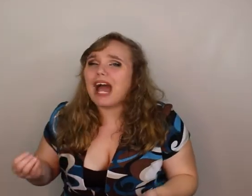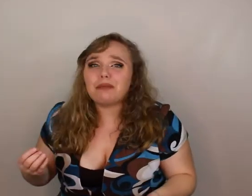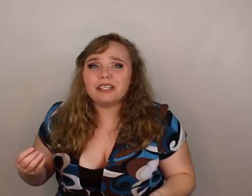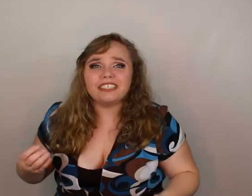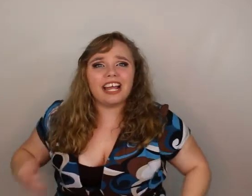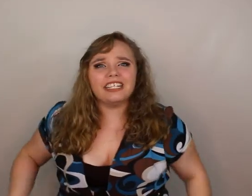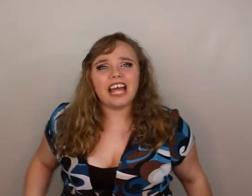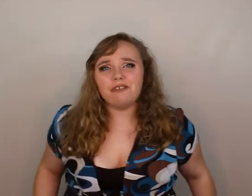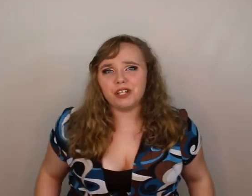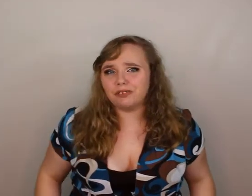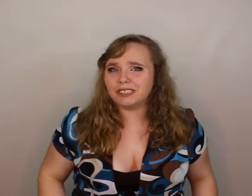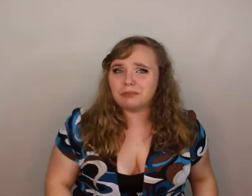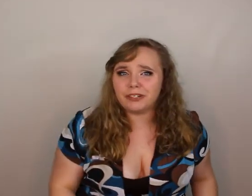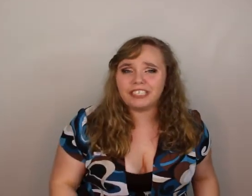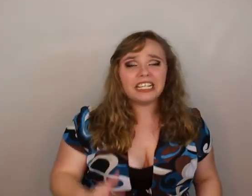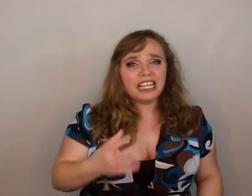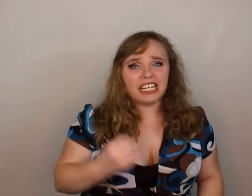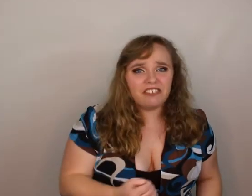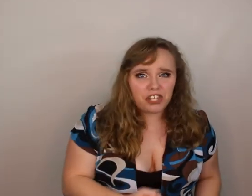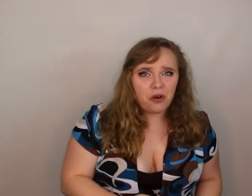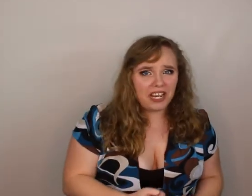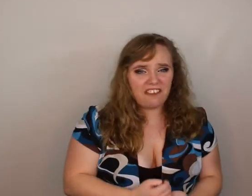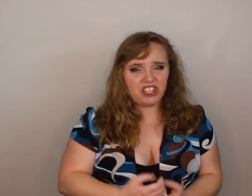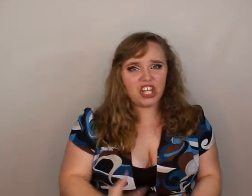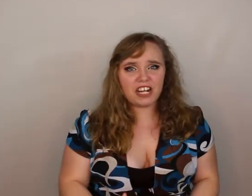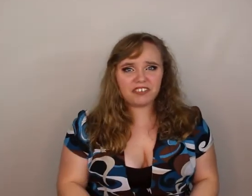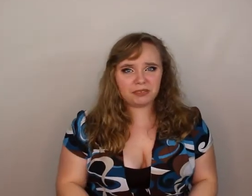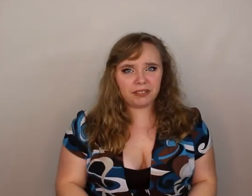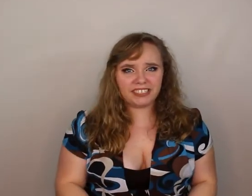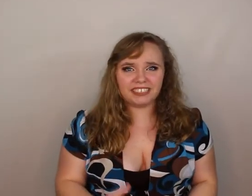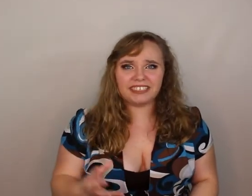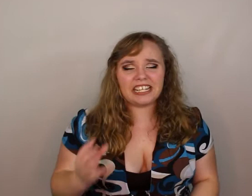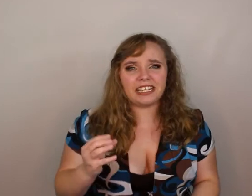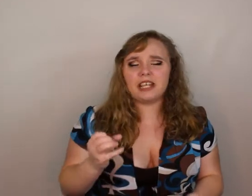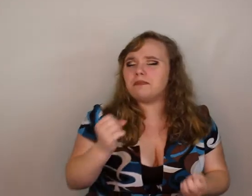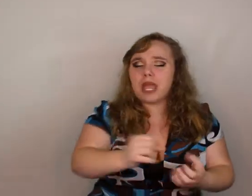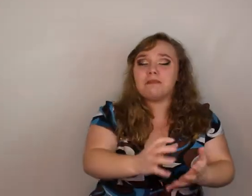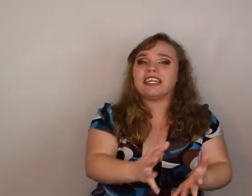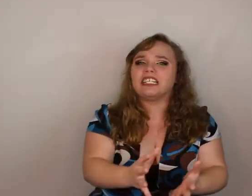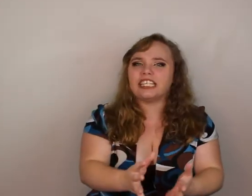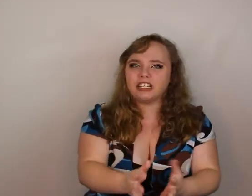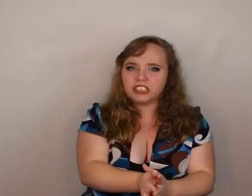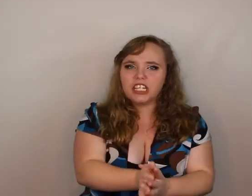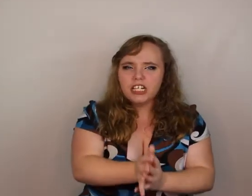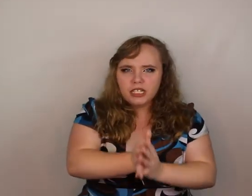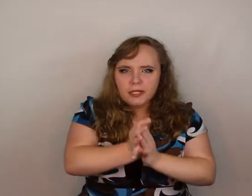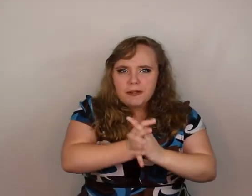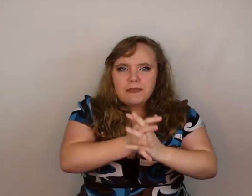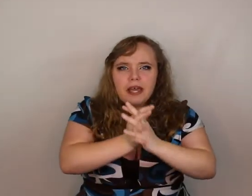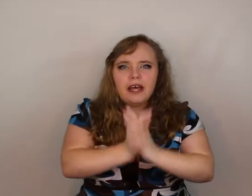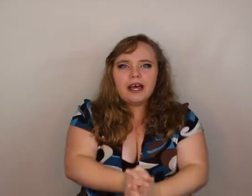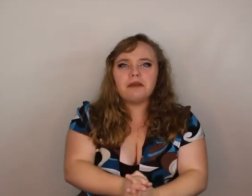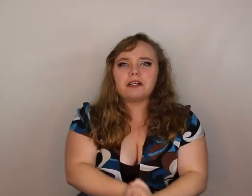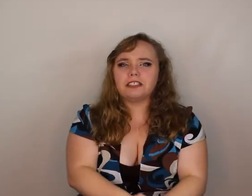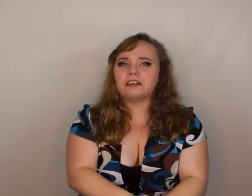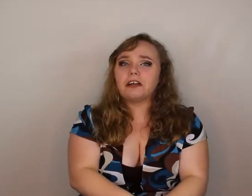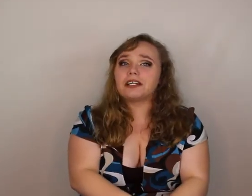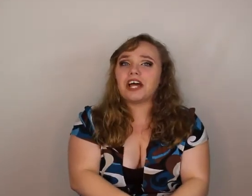me back because I didn't have enough experience even though I have a lot of experience in selling and making sales I worked in an art